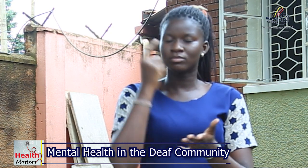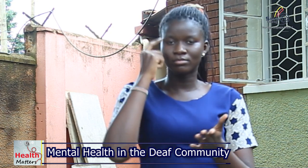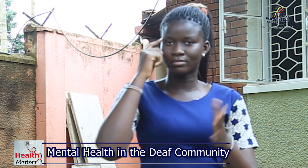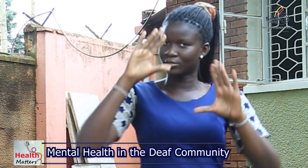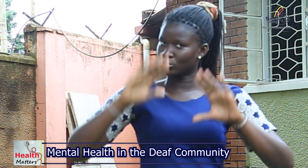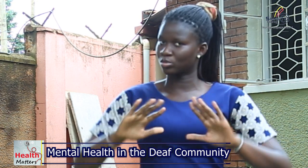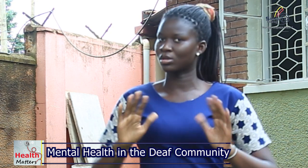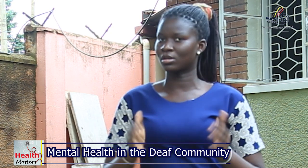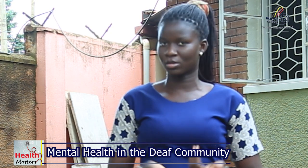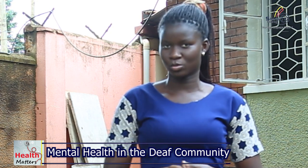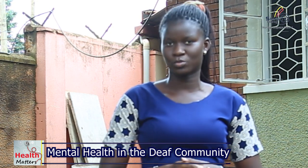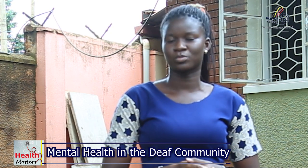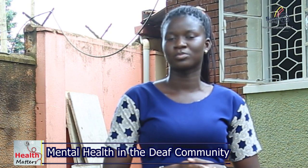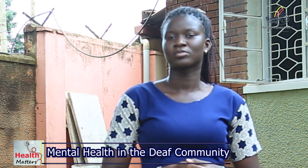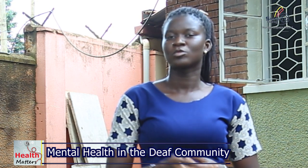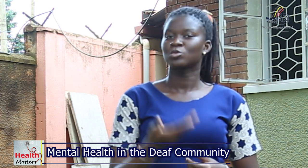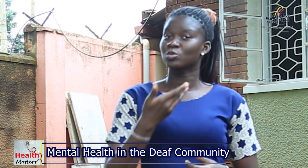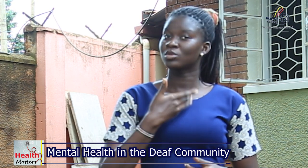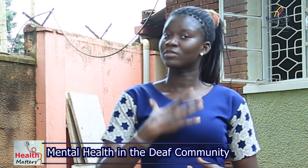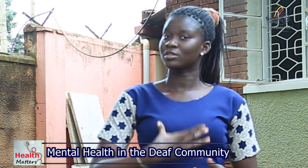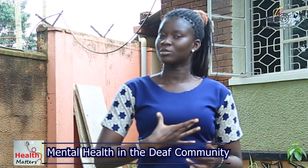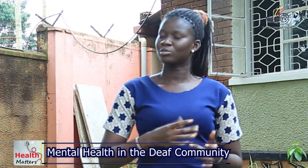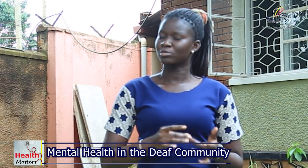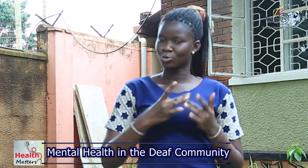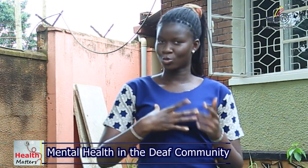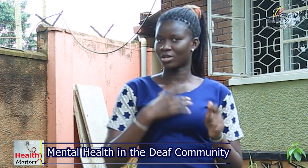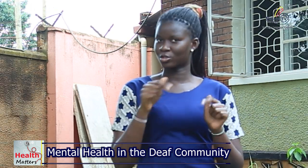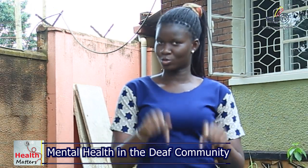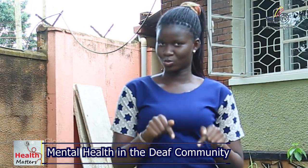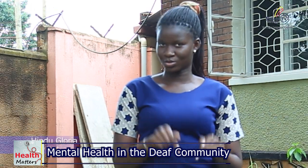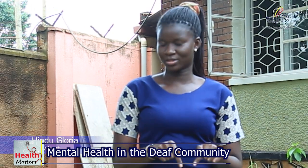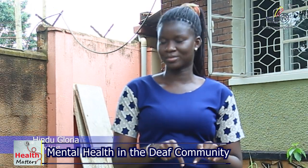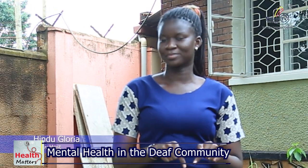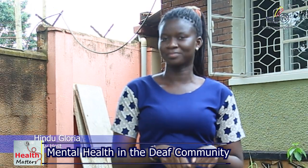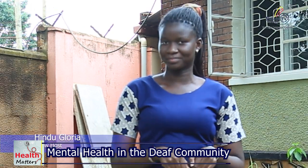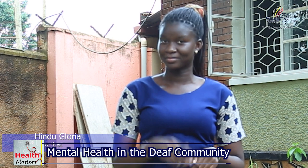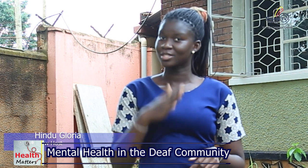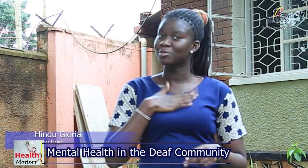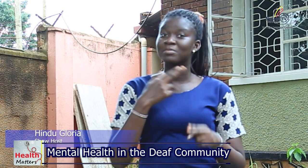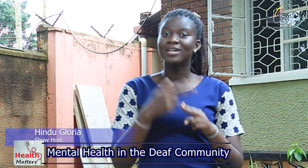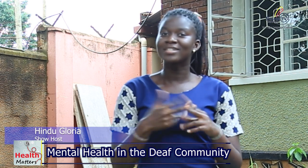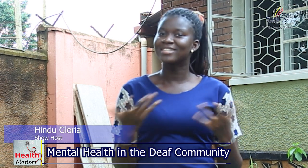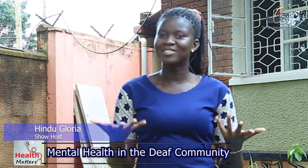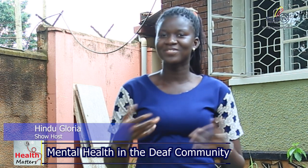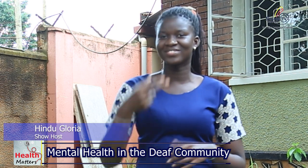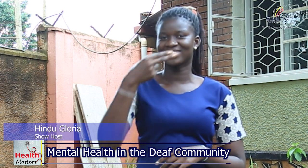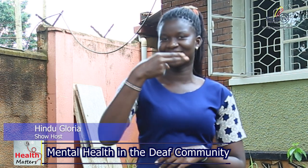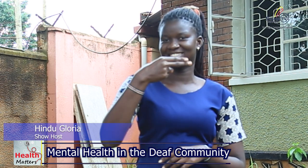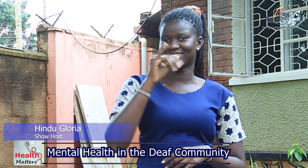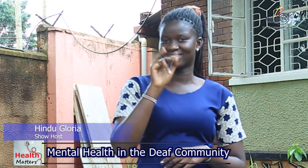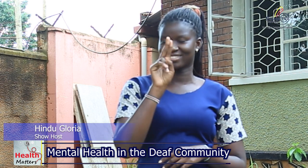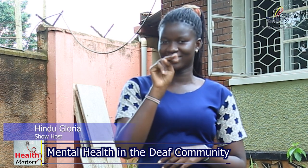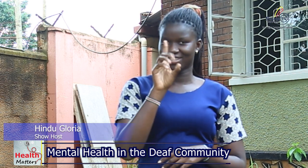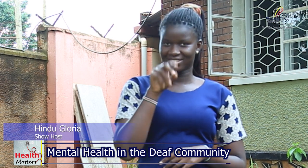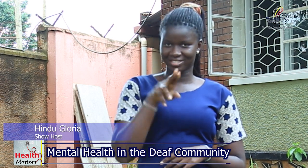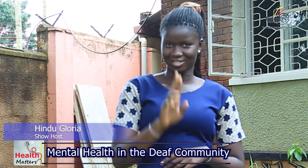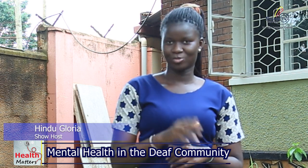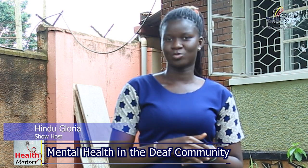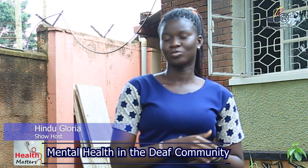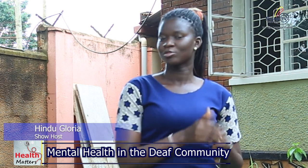to overcome mental health and that is our special guest today my name is hindu follow